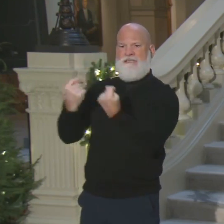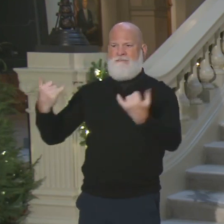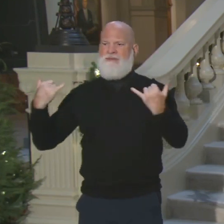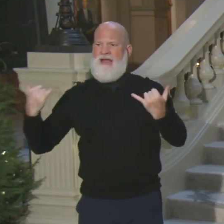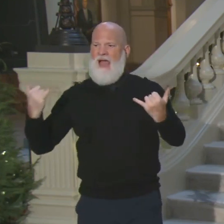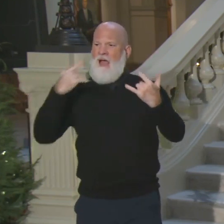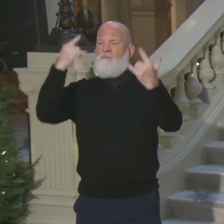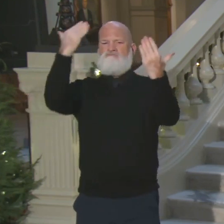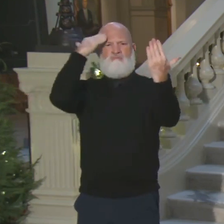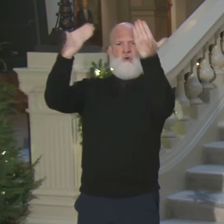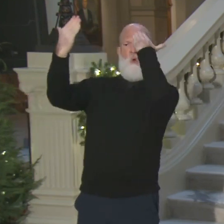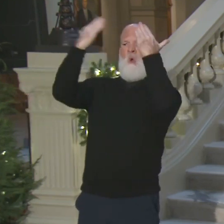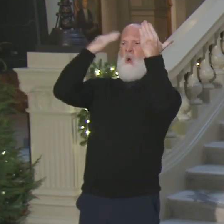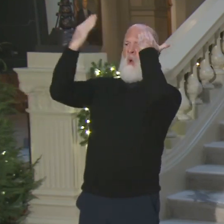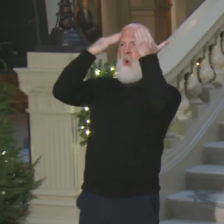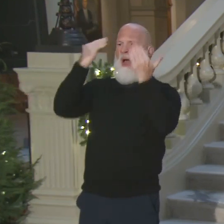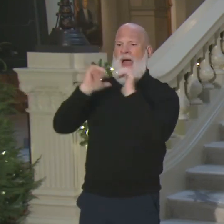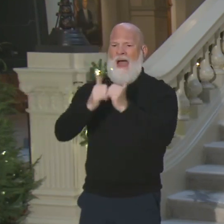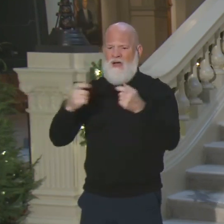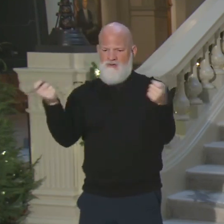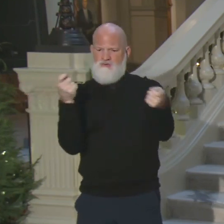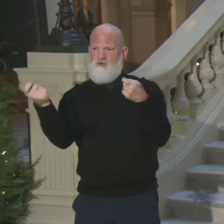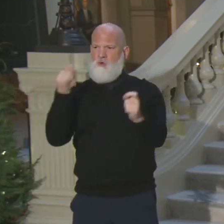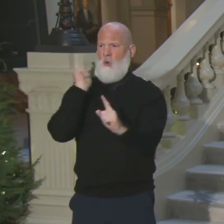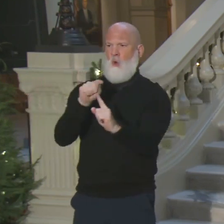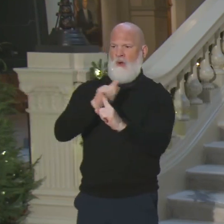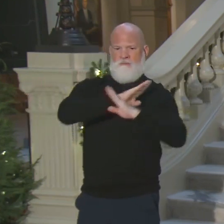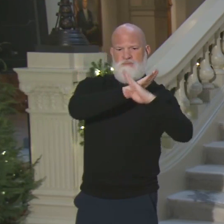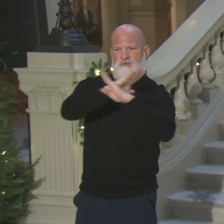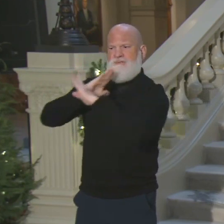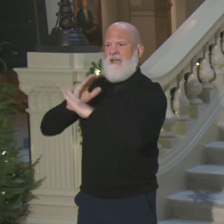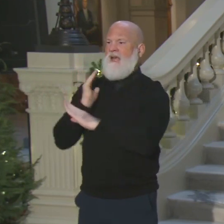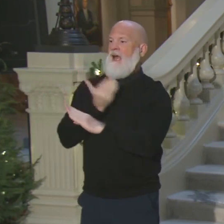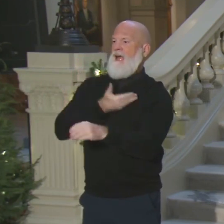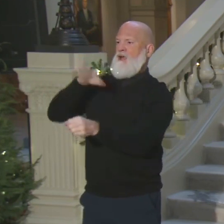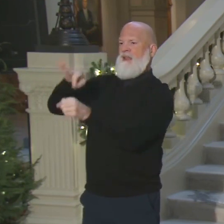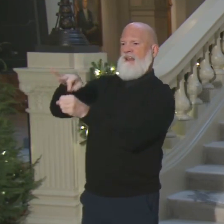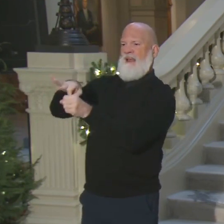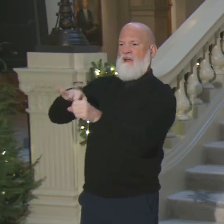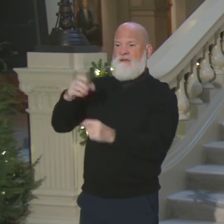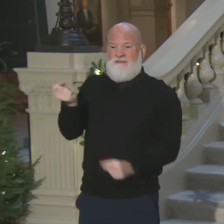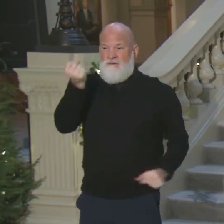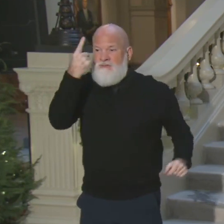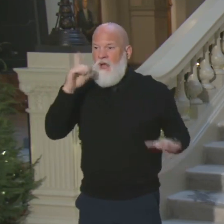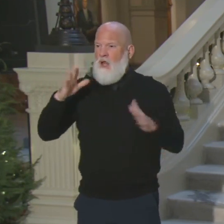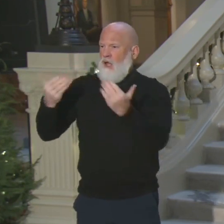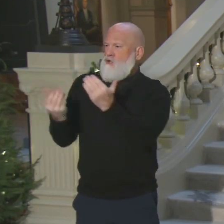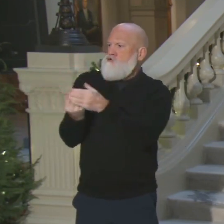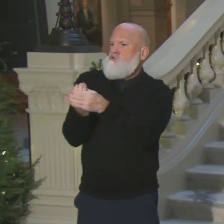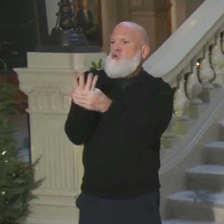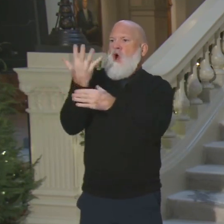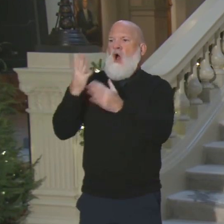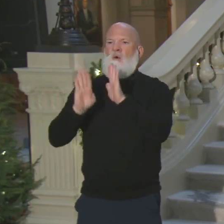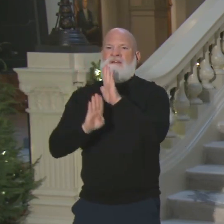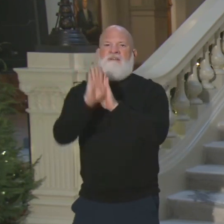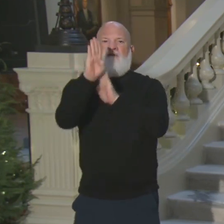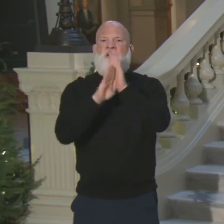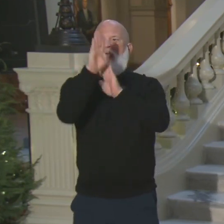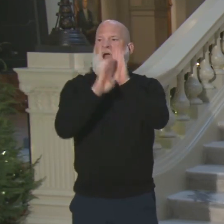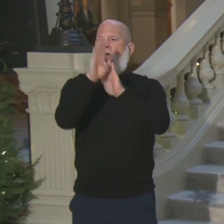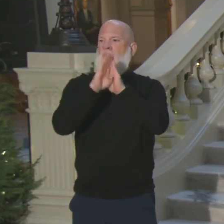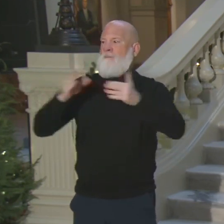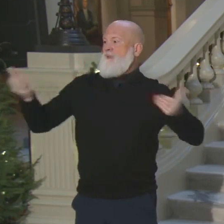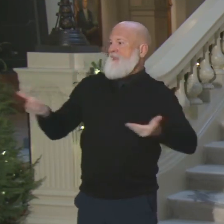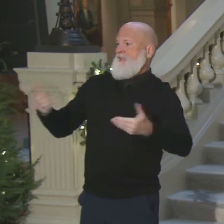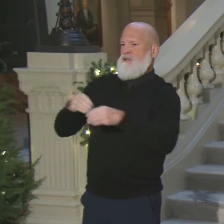And I understand we need to focus on the future of growing businesses here in Georgia, getting through the COVID pandemic and bringing